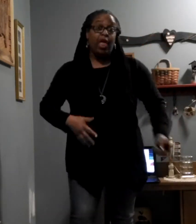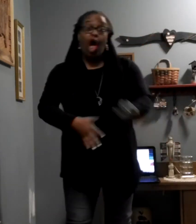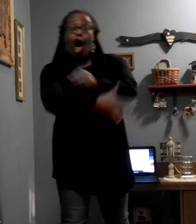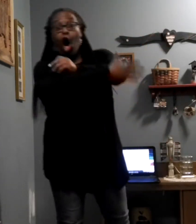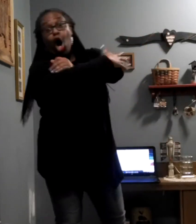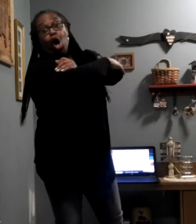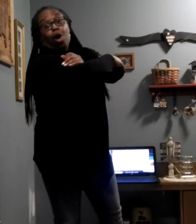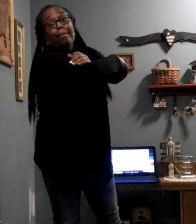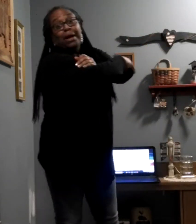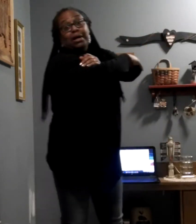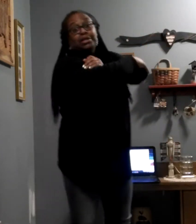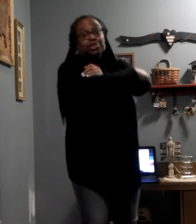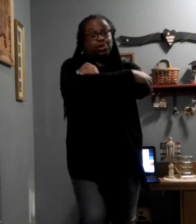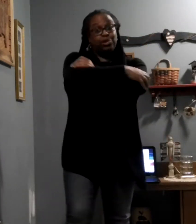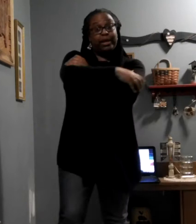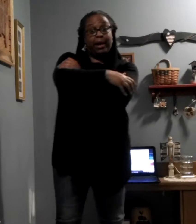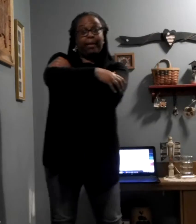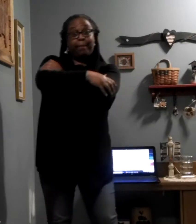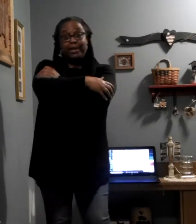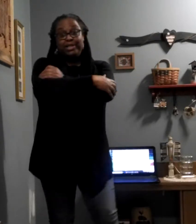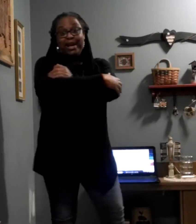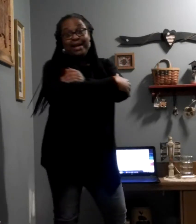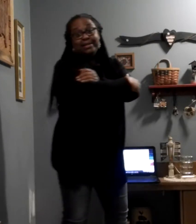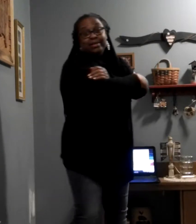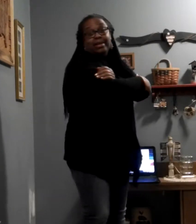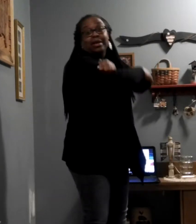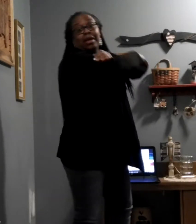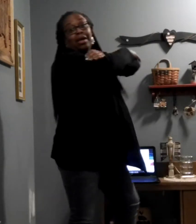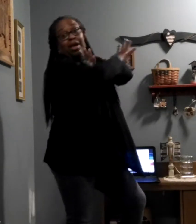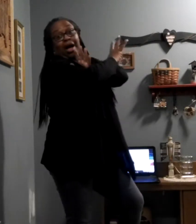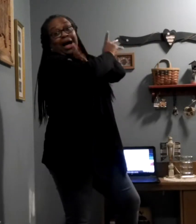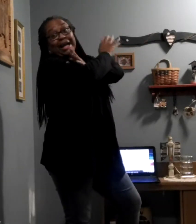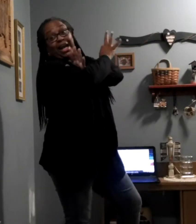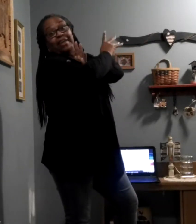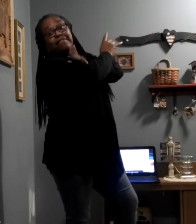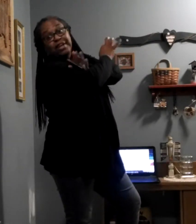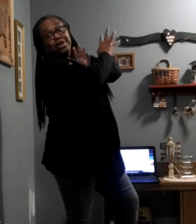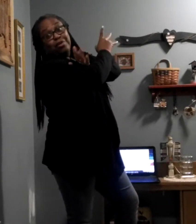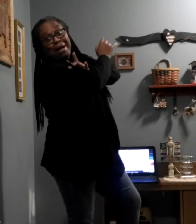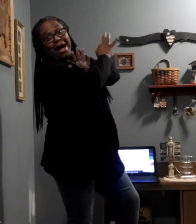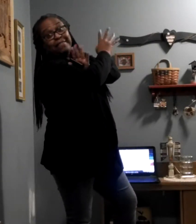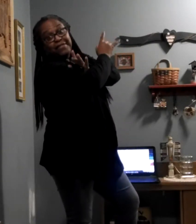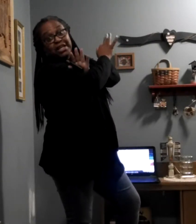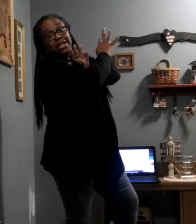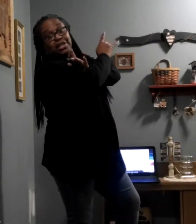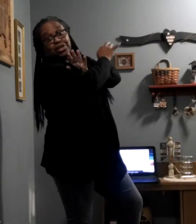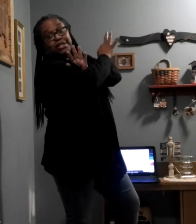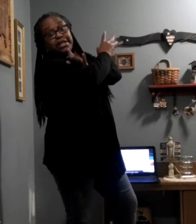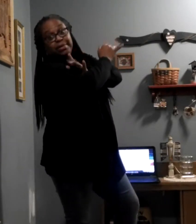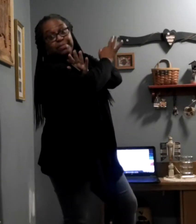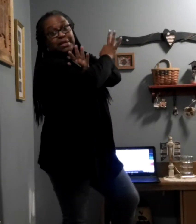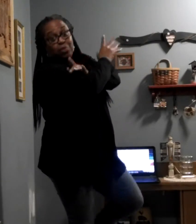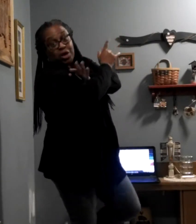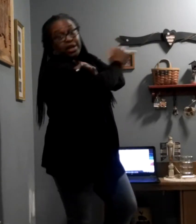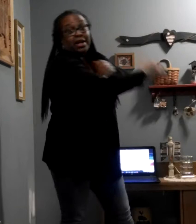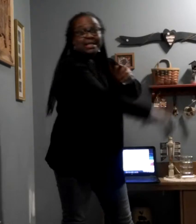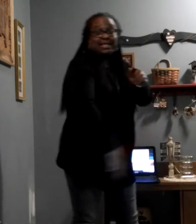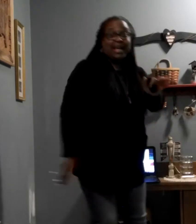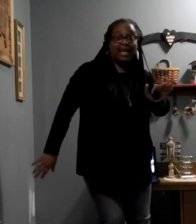all bundled up vignette. I can't feel my fingertips, I wanna stay